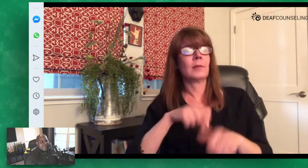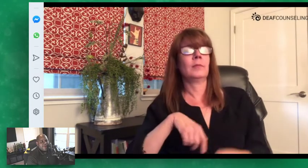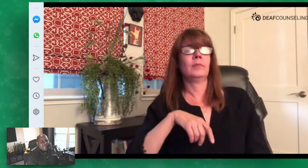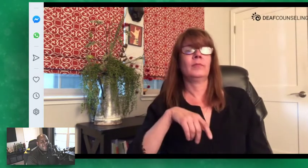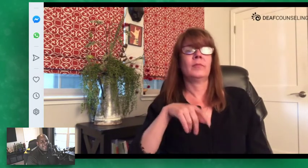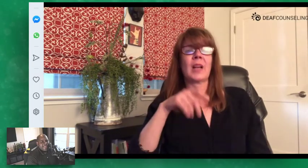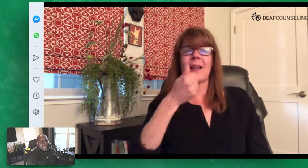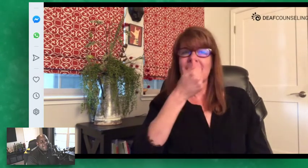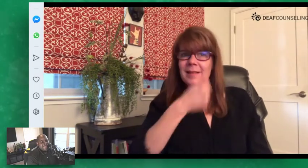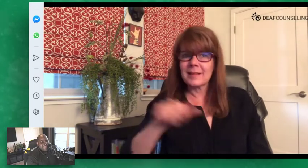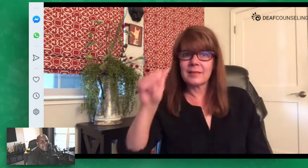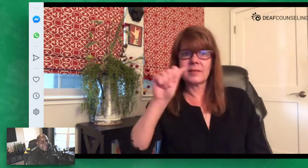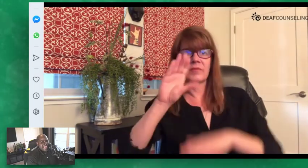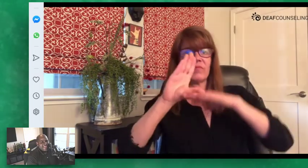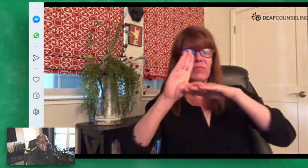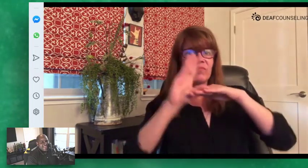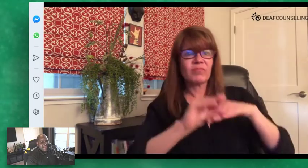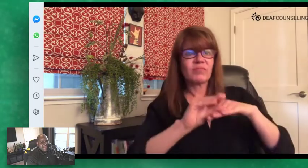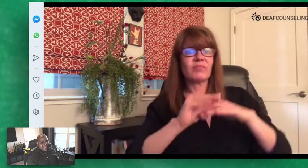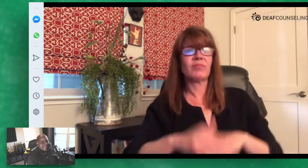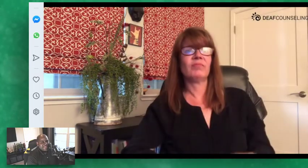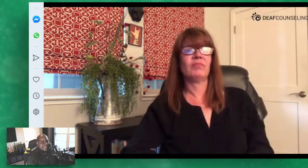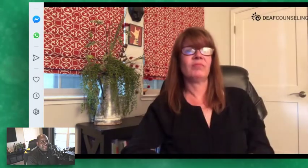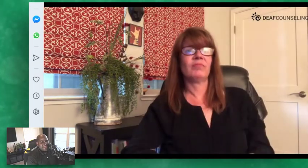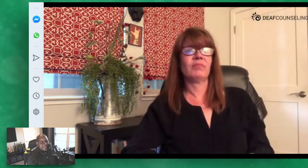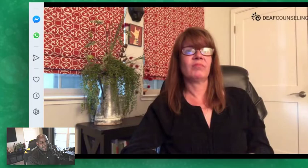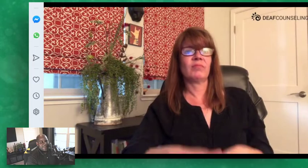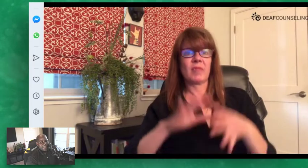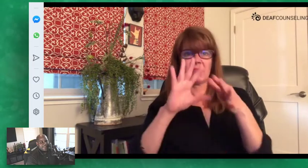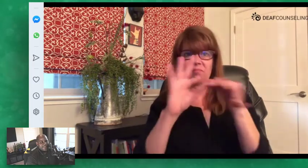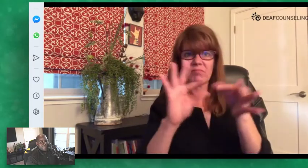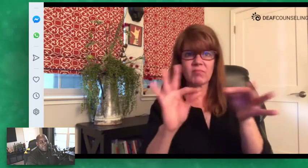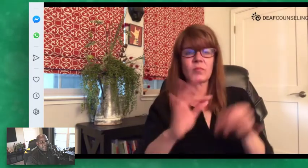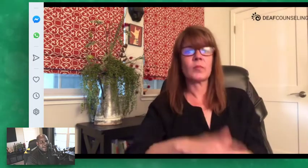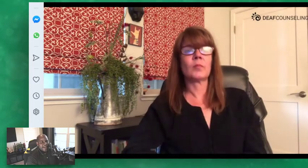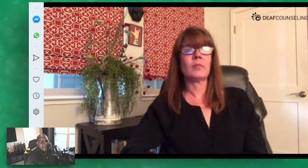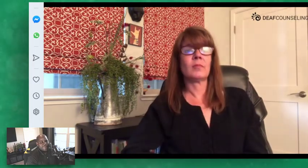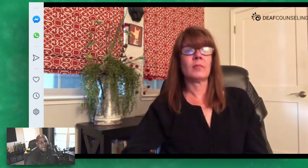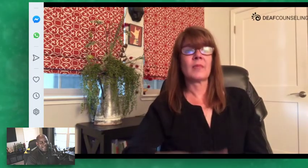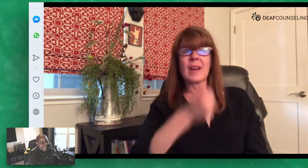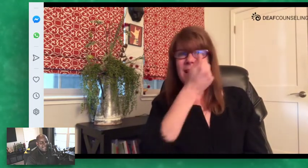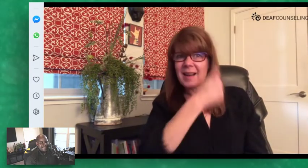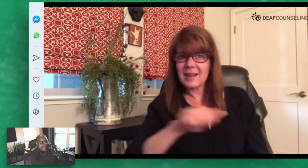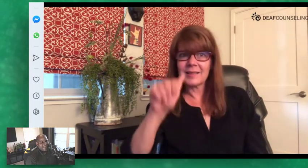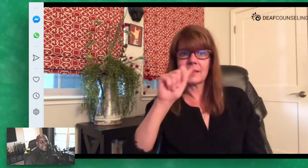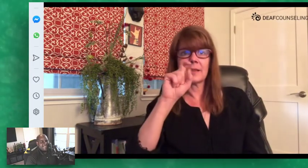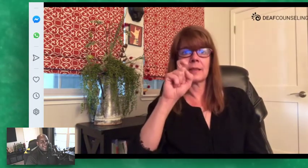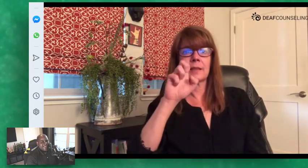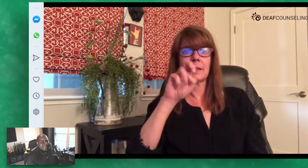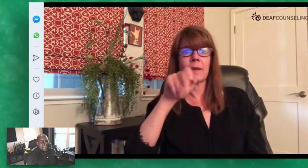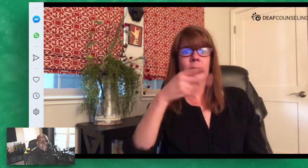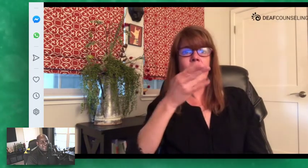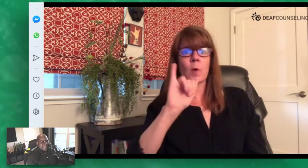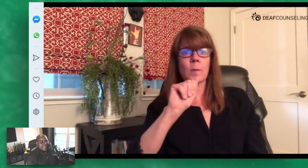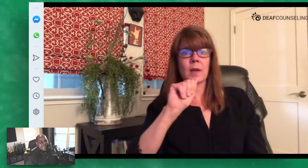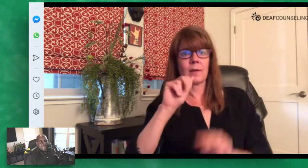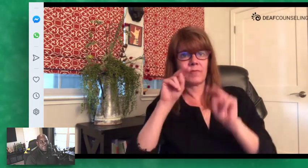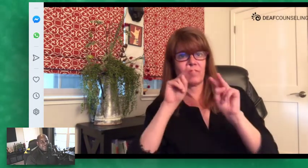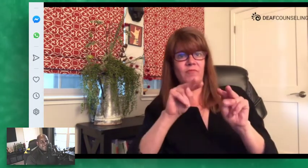know avoid anything belittling no insults uh phrases that like xenophobic